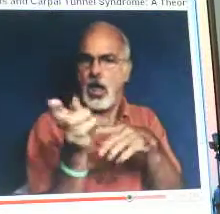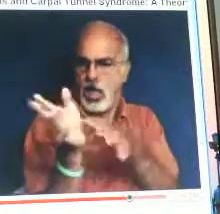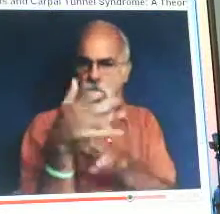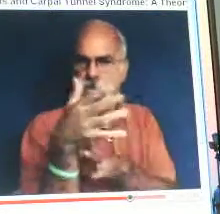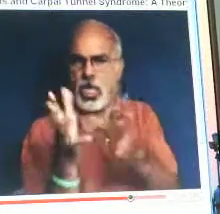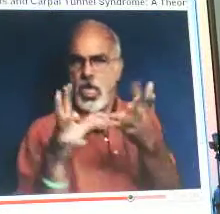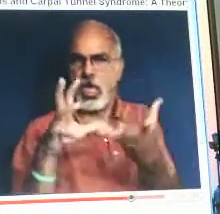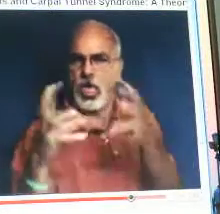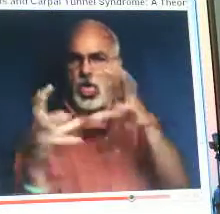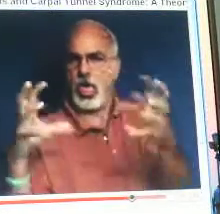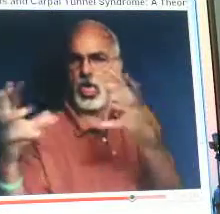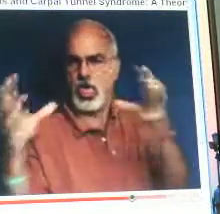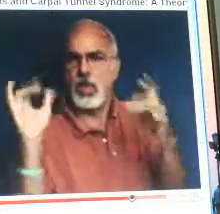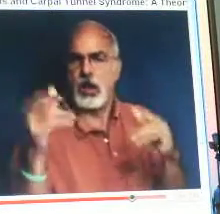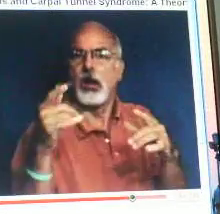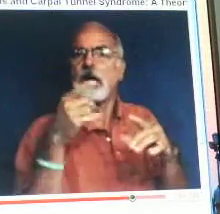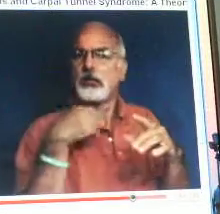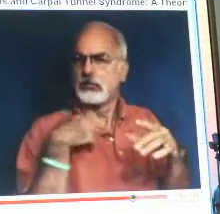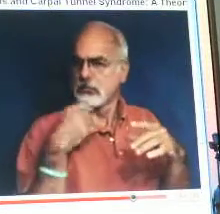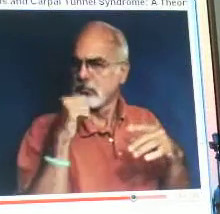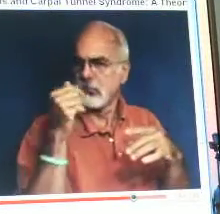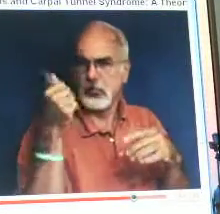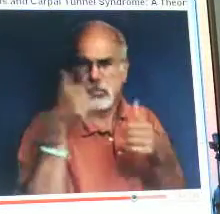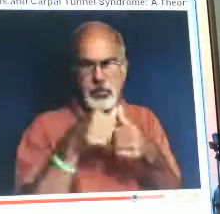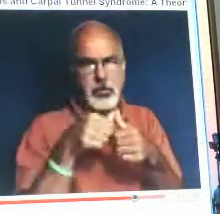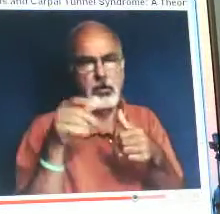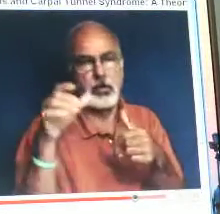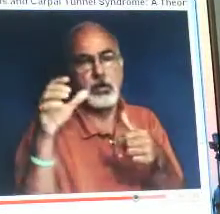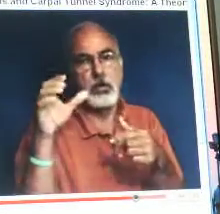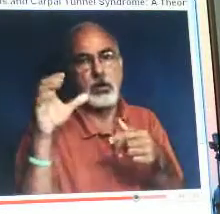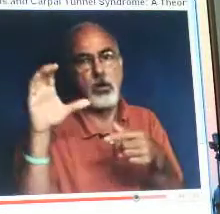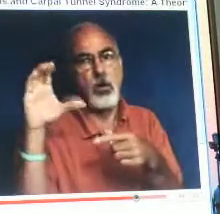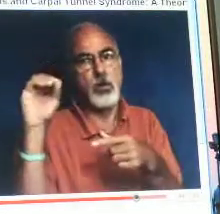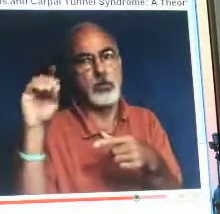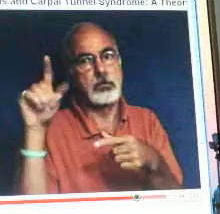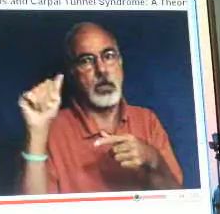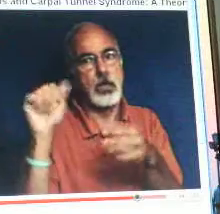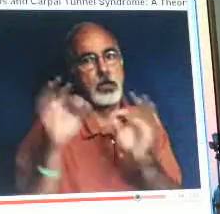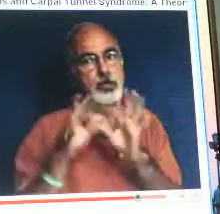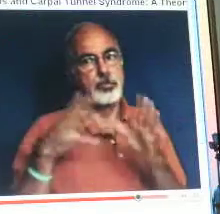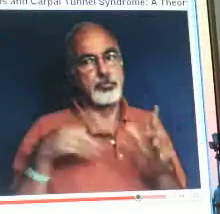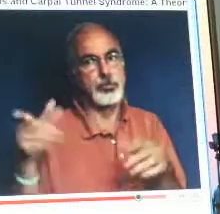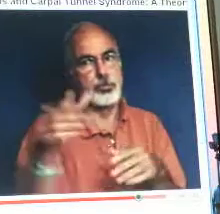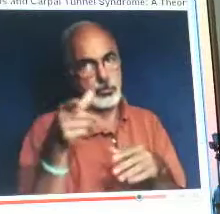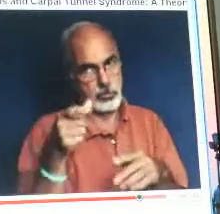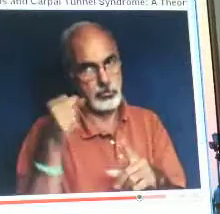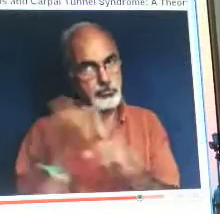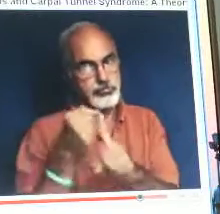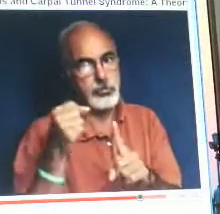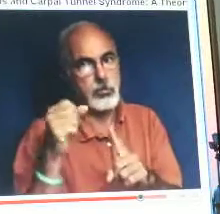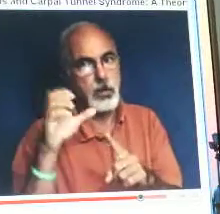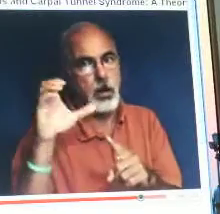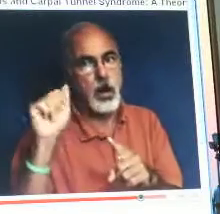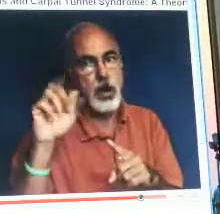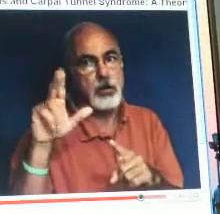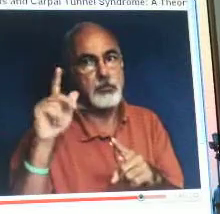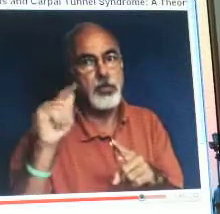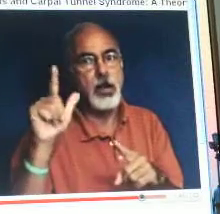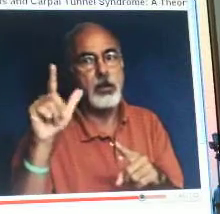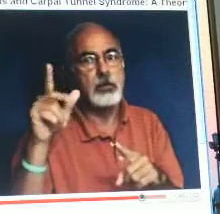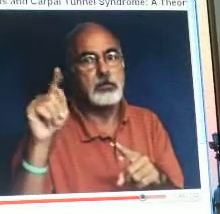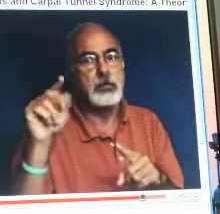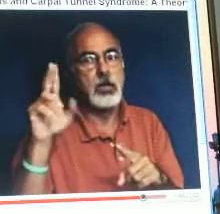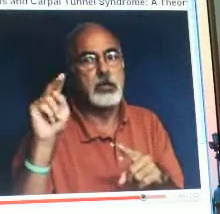kind of harder, it's going to be a flat hand. So, I remember the CODA interpreters out there